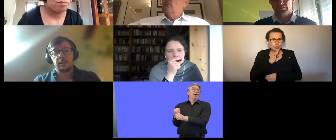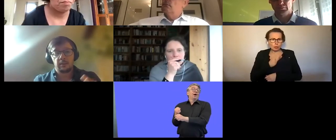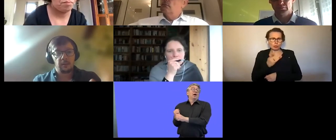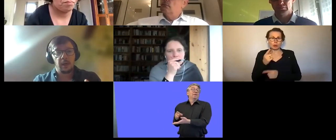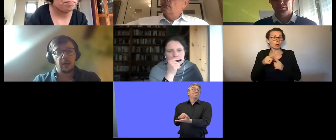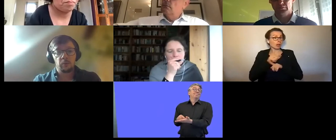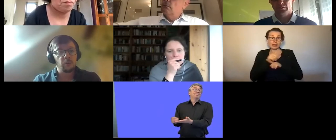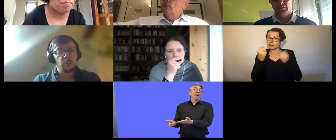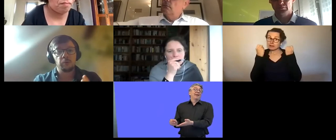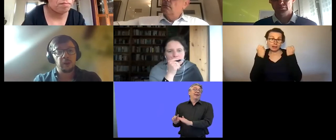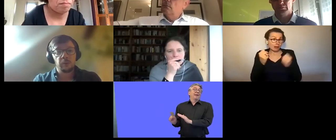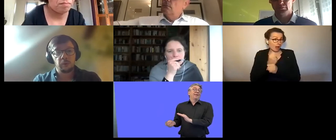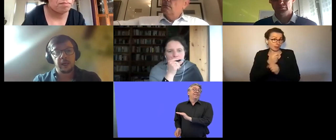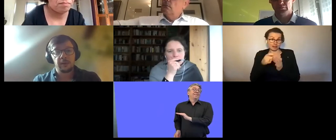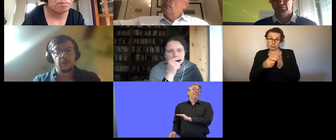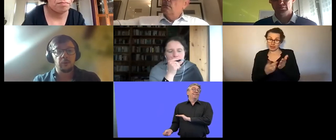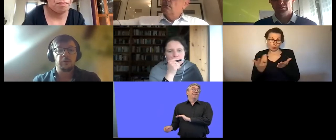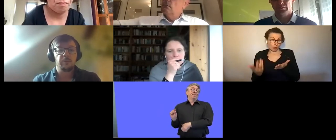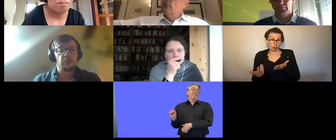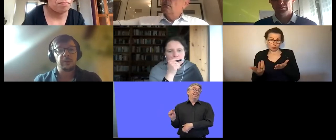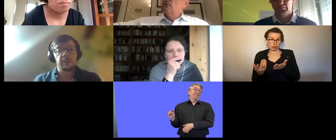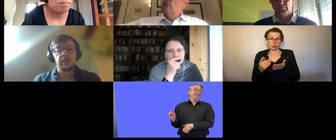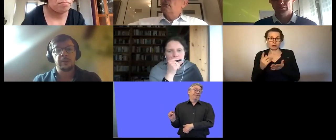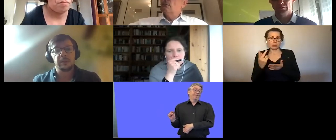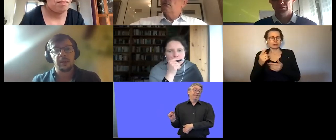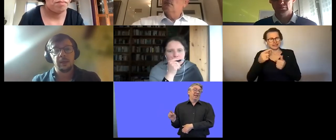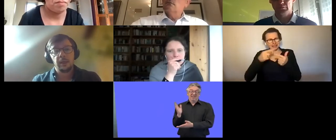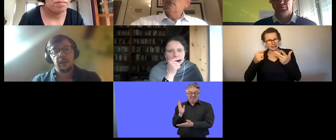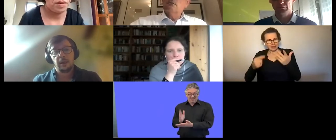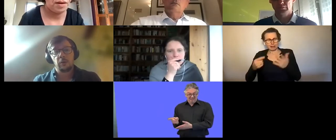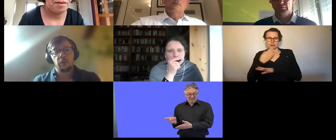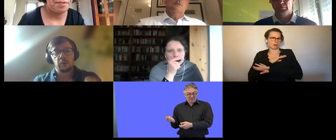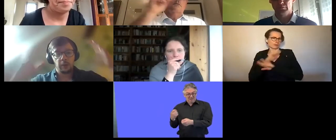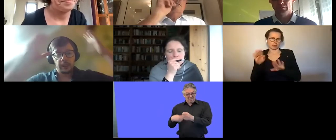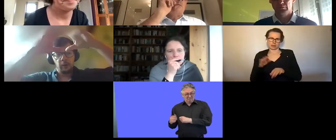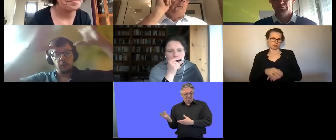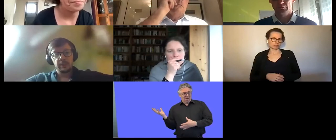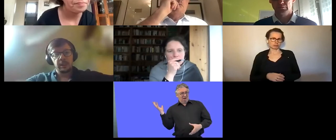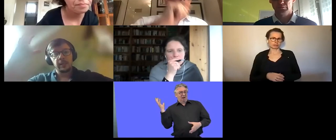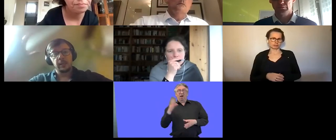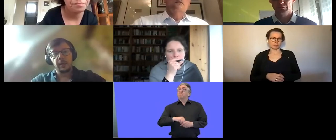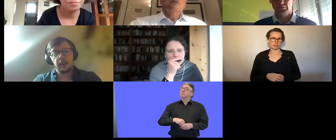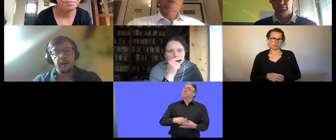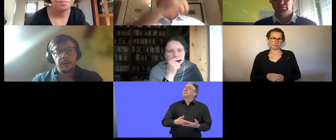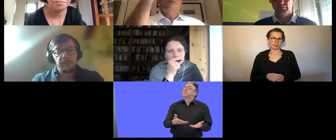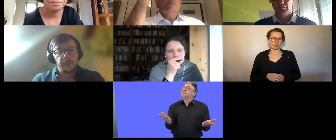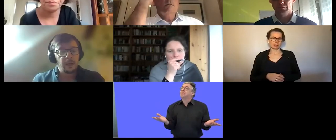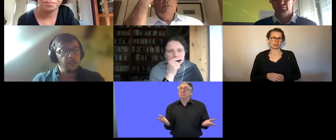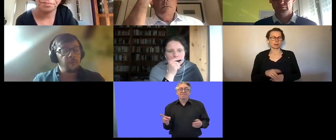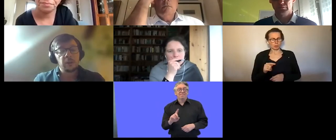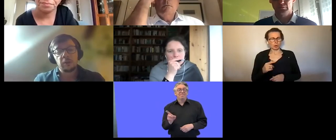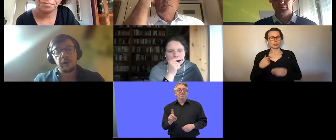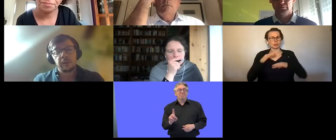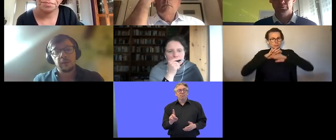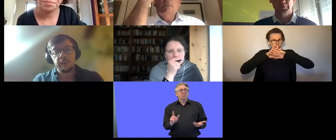that uh do not contribute to the active inclusion of persons with disabilities and and so on so again i always take in the uh